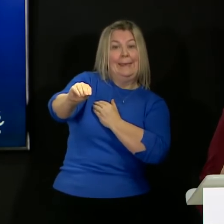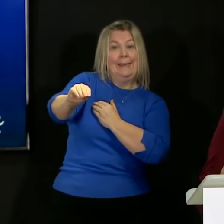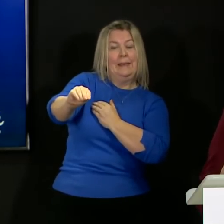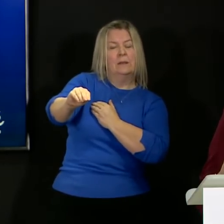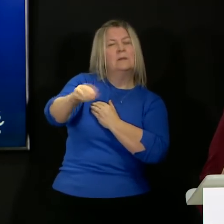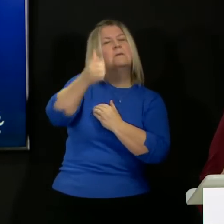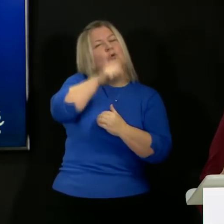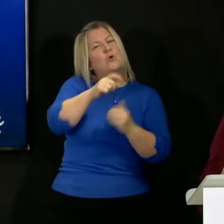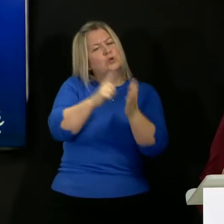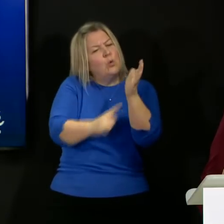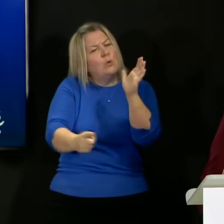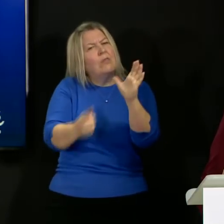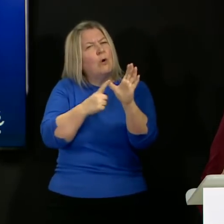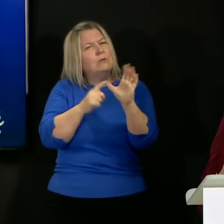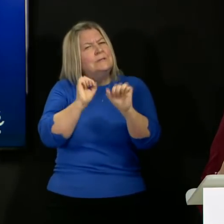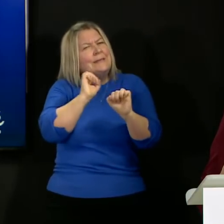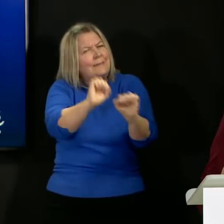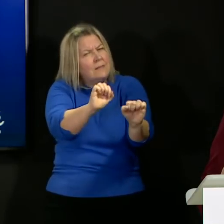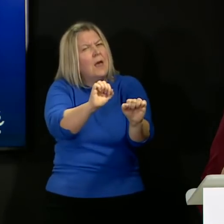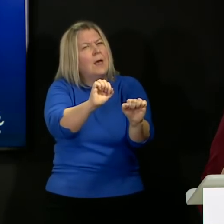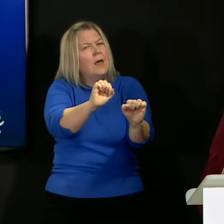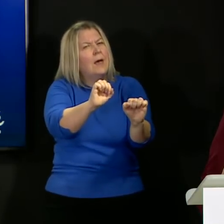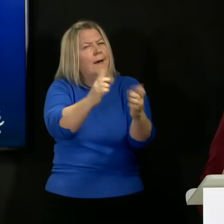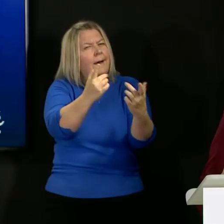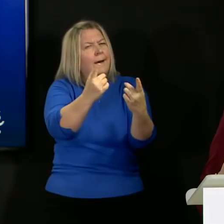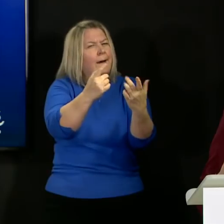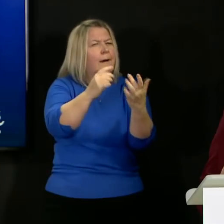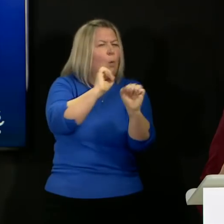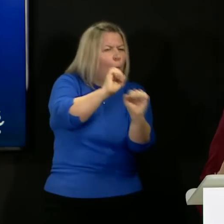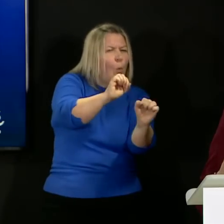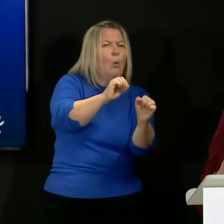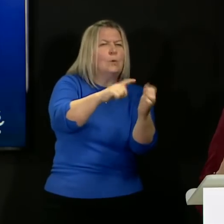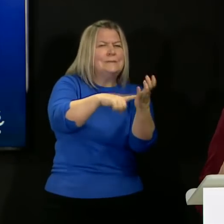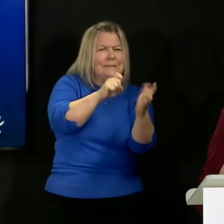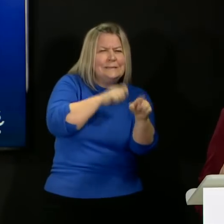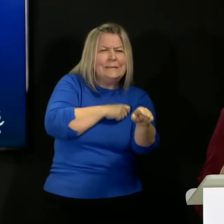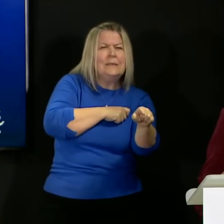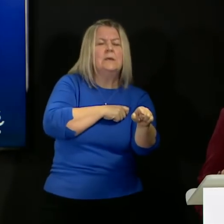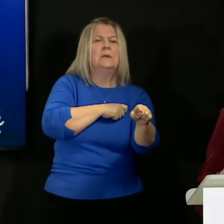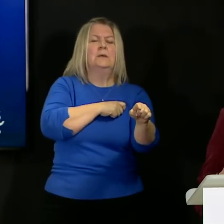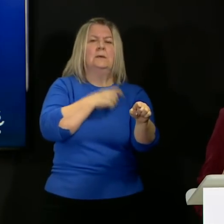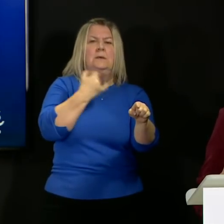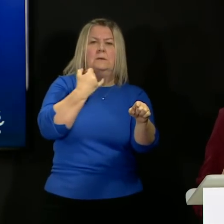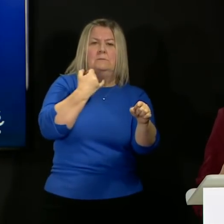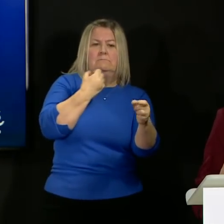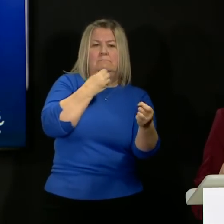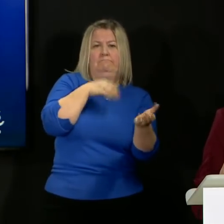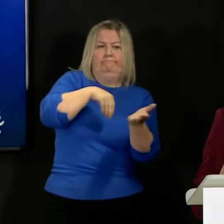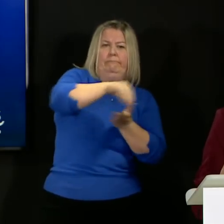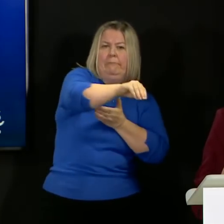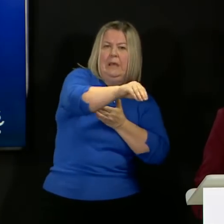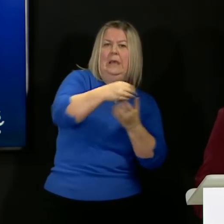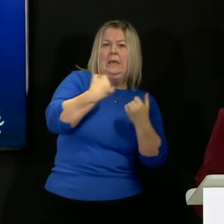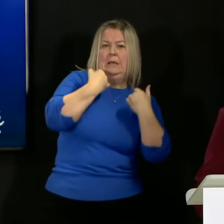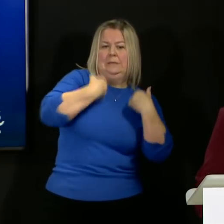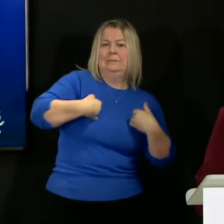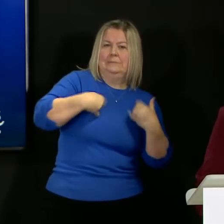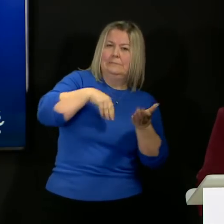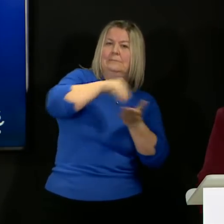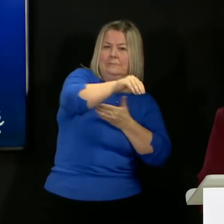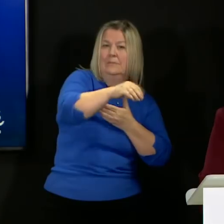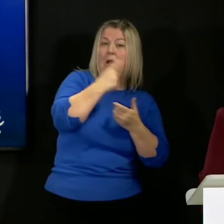own clear terms and conditions that include the payment of sick pay that is more than statutory sick pay.